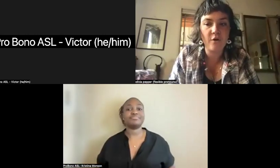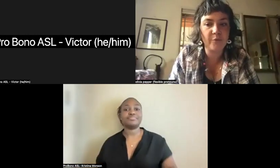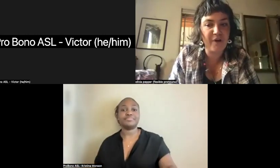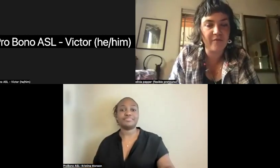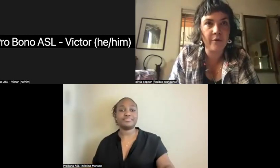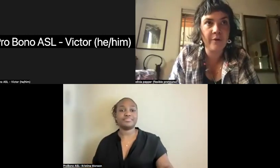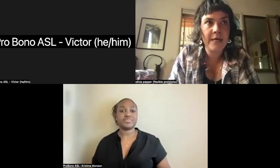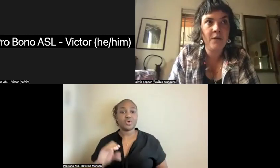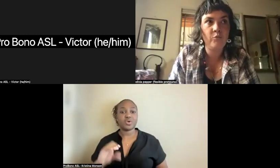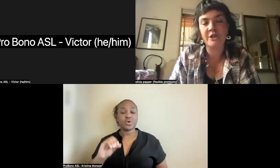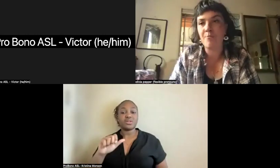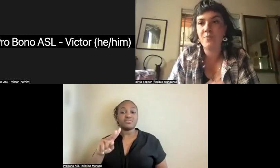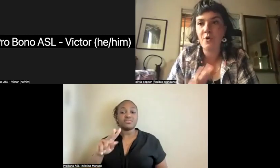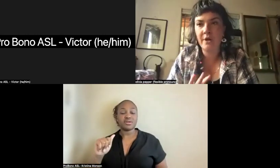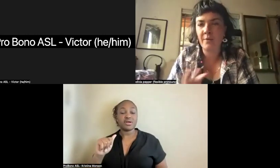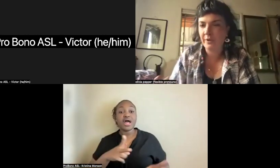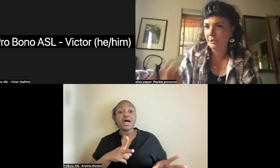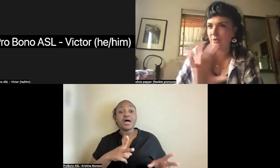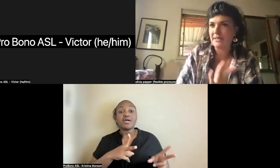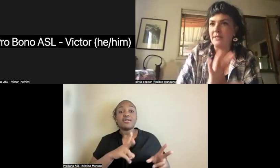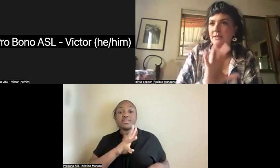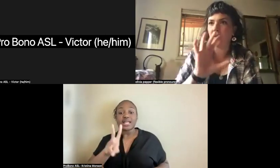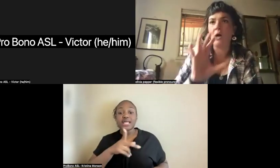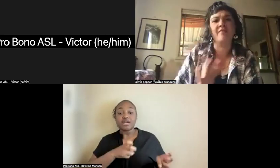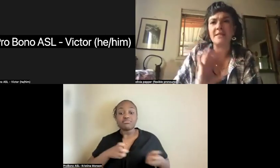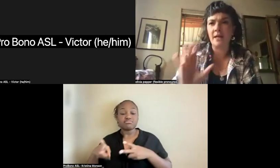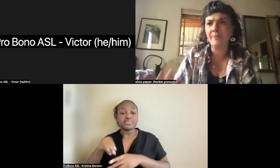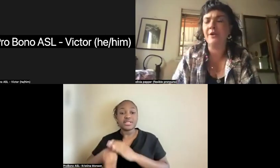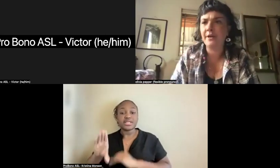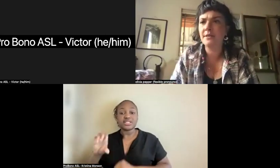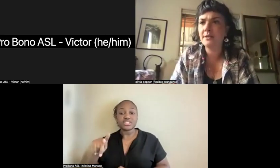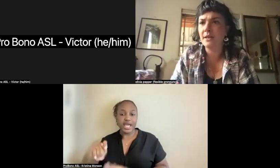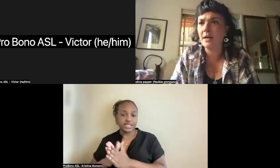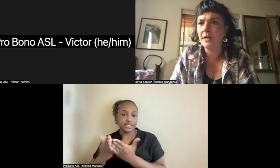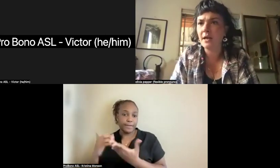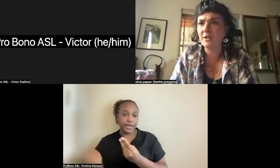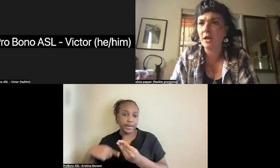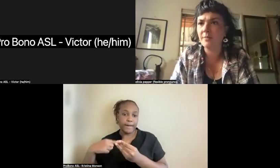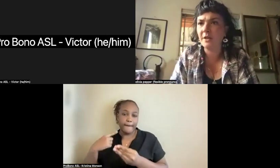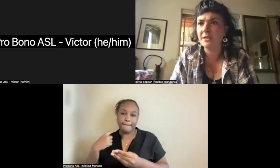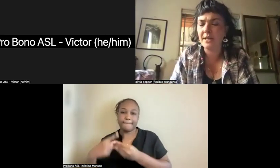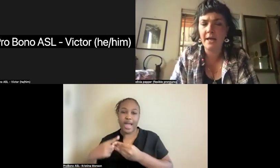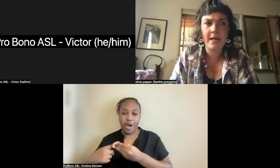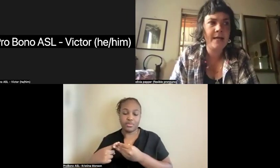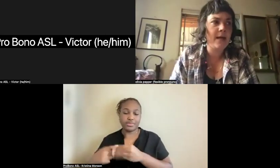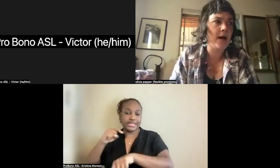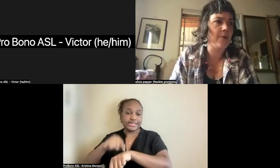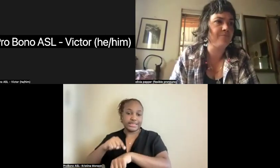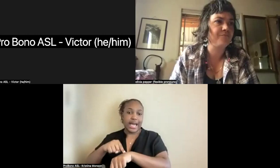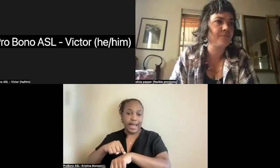of the occult revival, which is a book that really addresses a lot of this time period that I have talked about today.